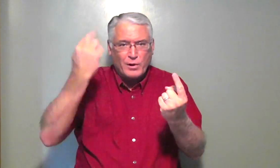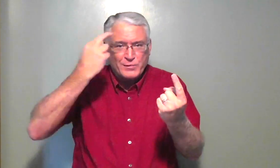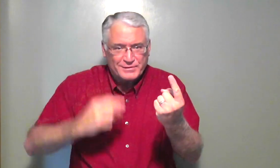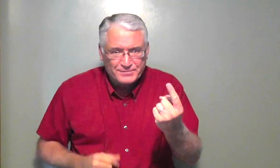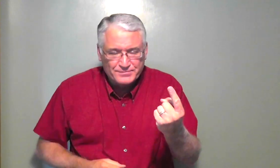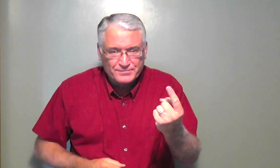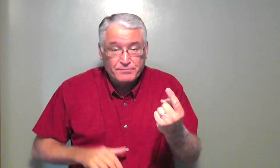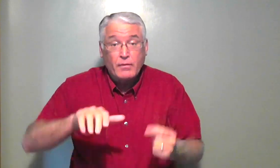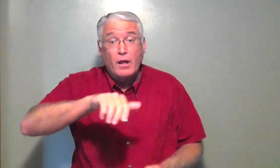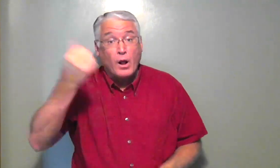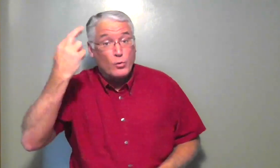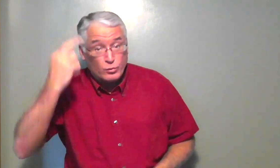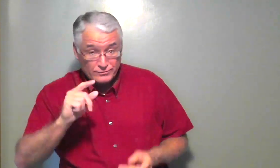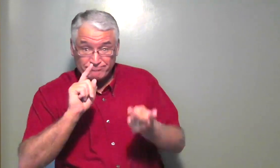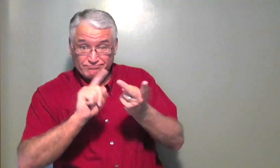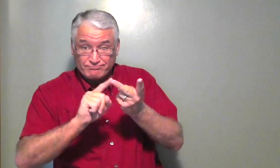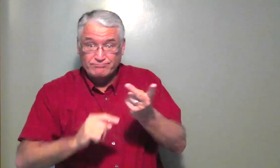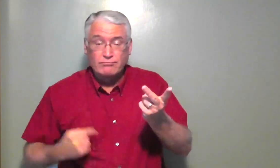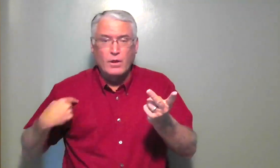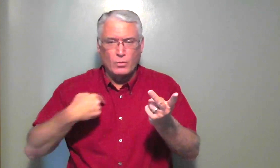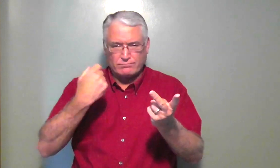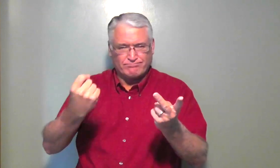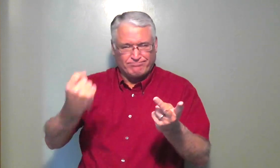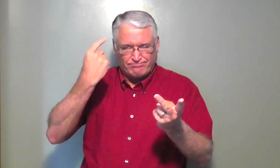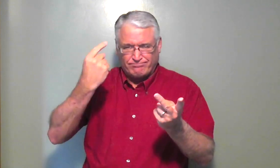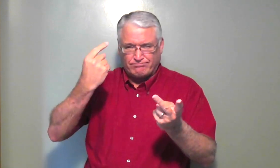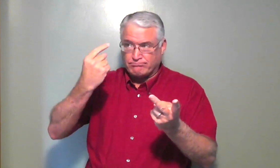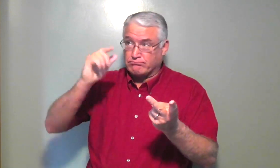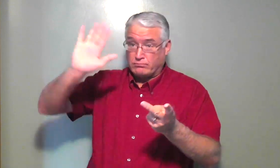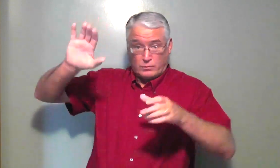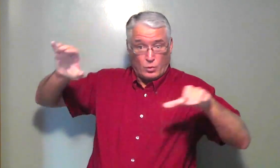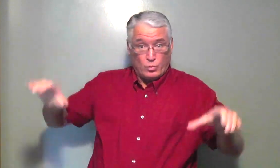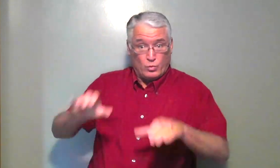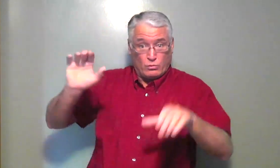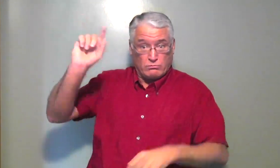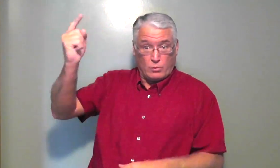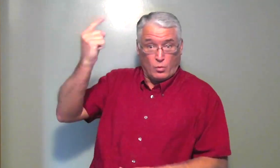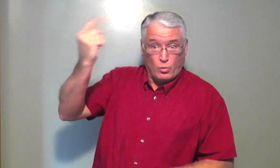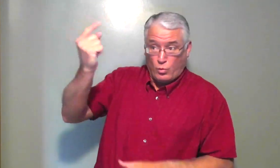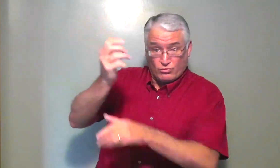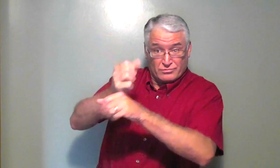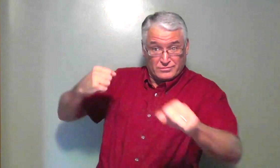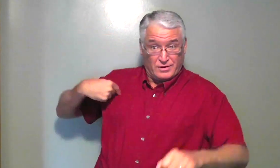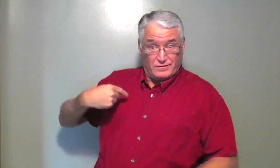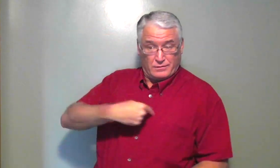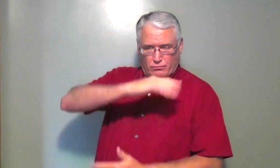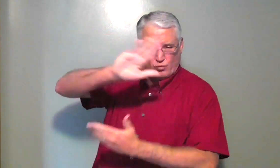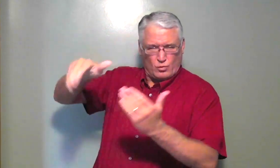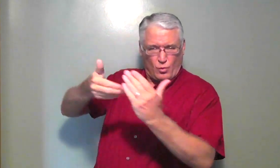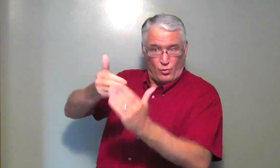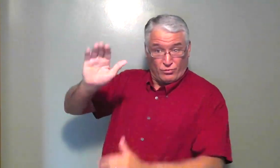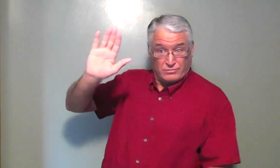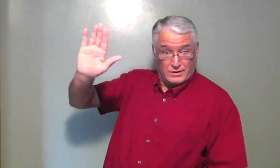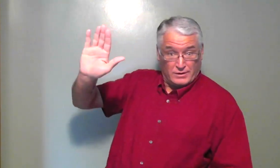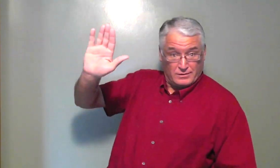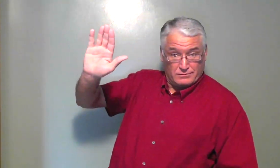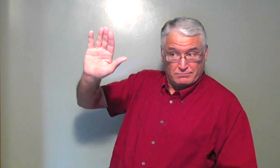That's reason number one. Now, the second reason. We must understand that the work of salvation belongs